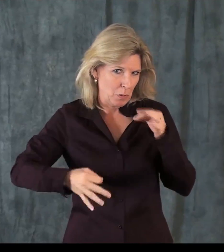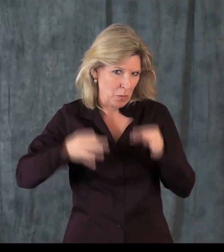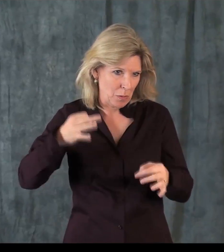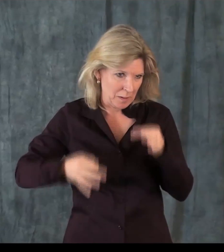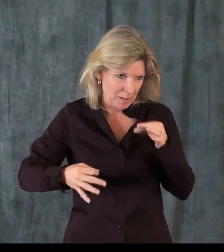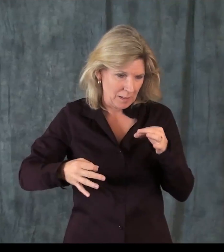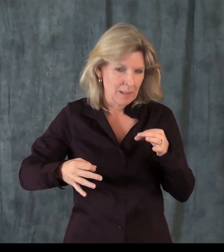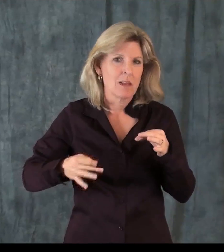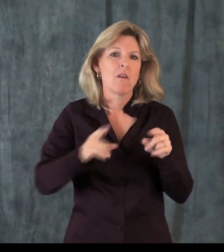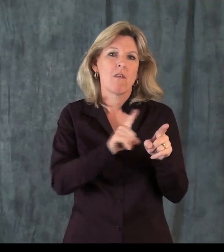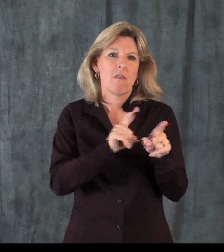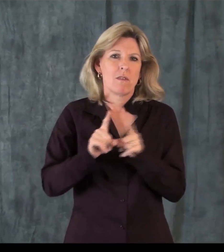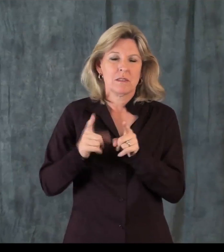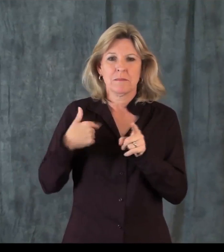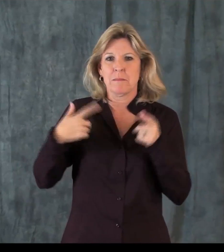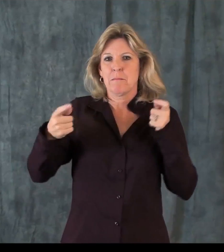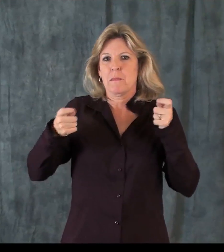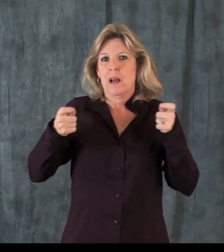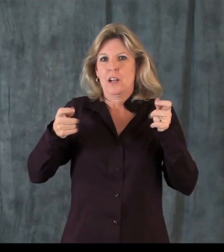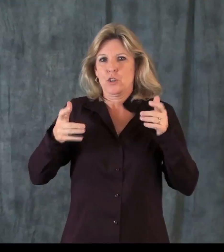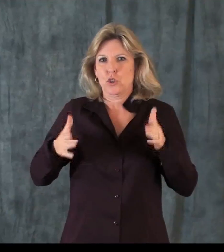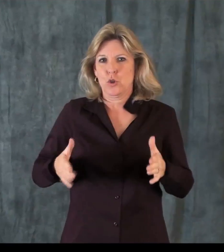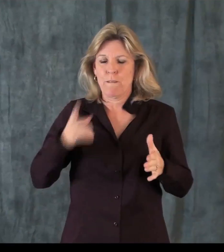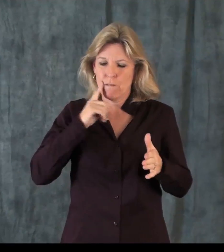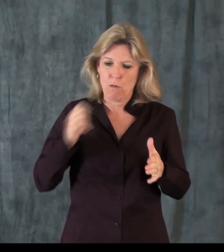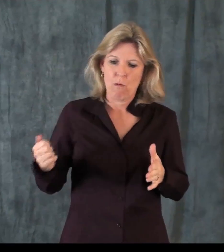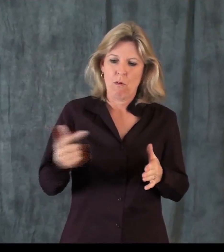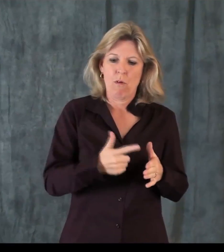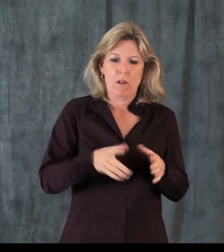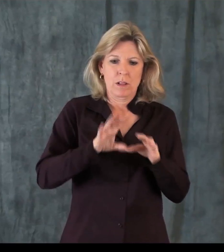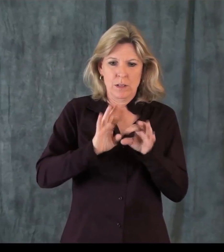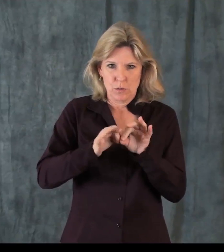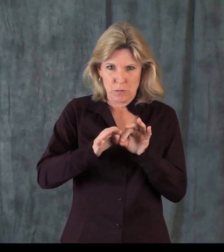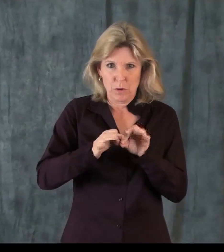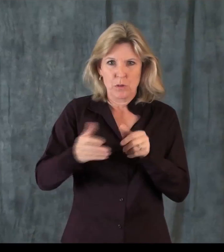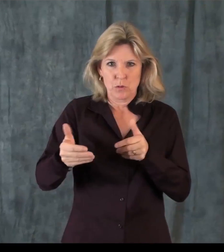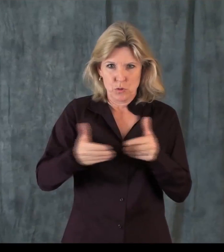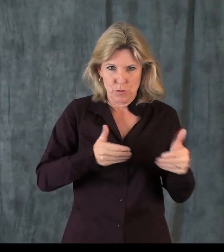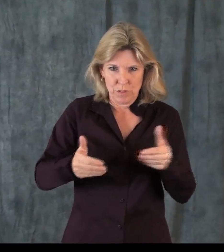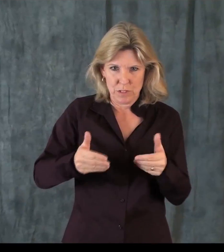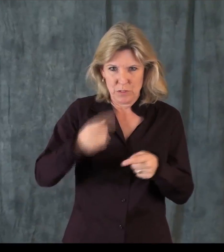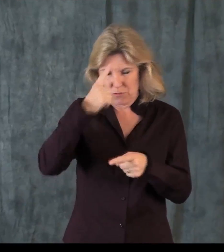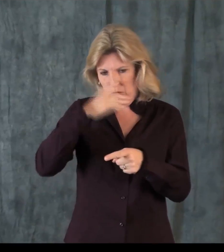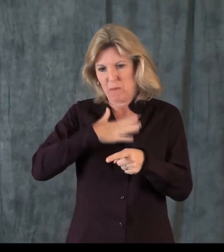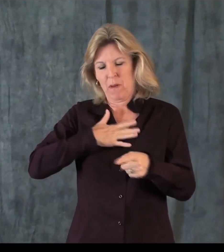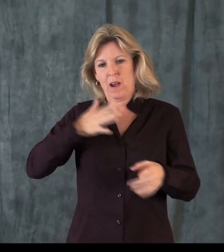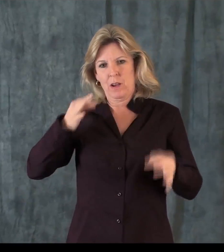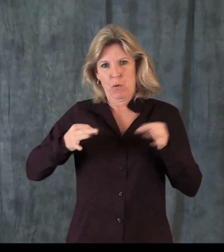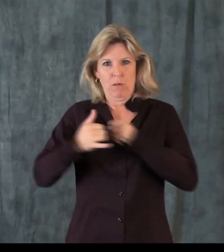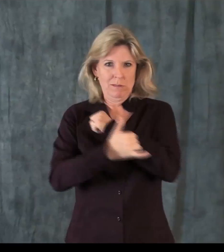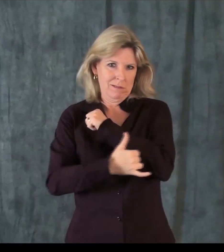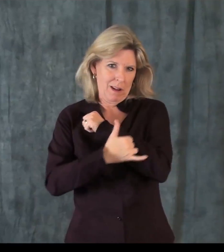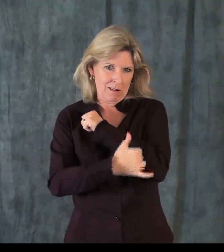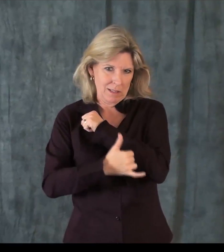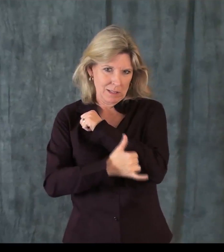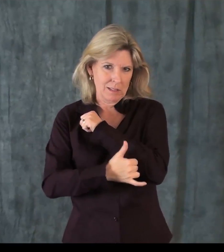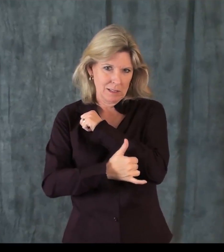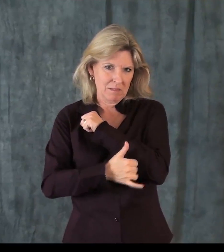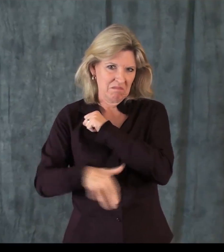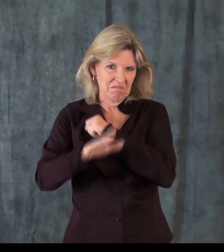interpreter at the California court systems. I'm also the manager for all of the interpreting services that are provided for my county